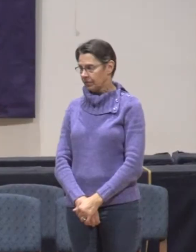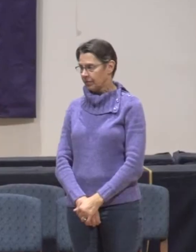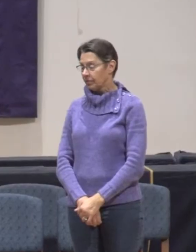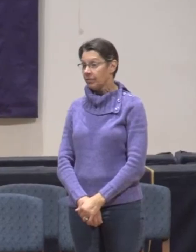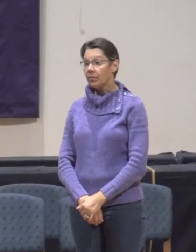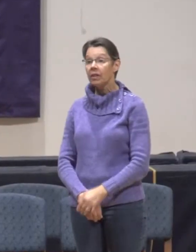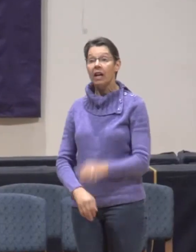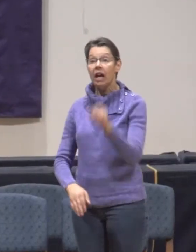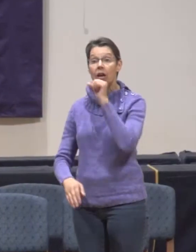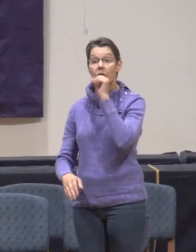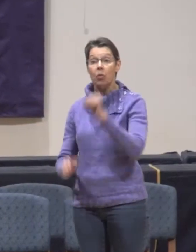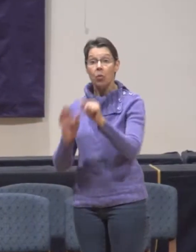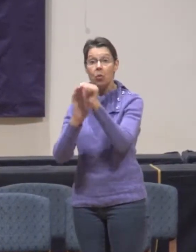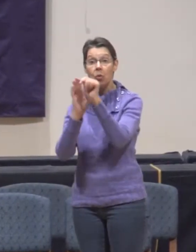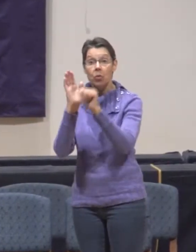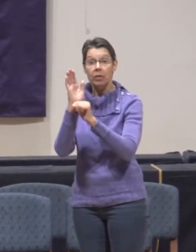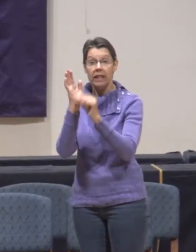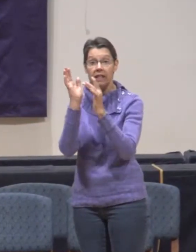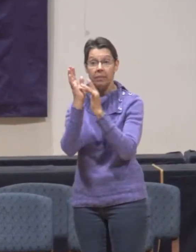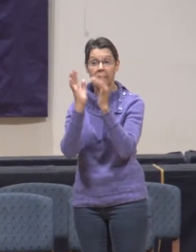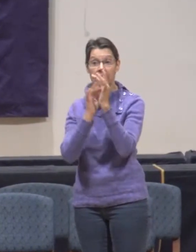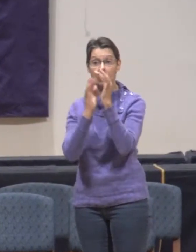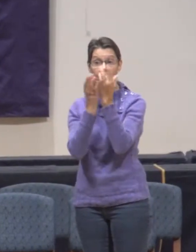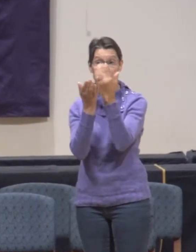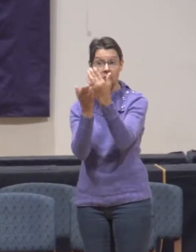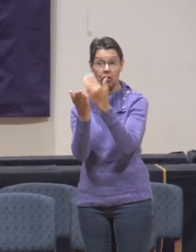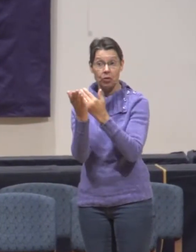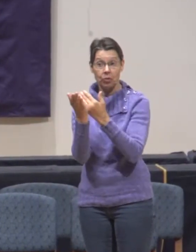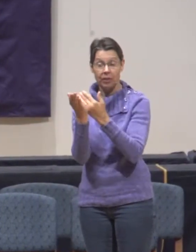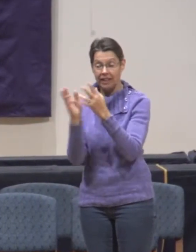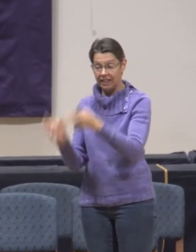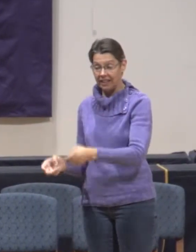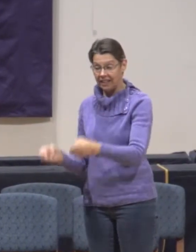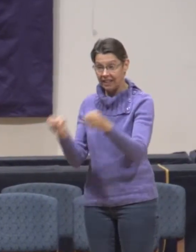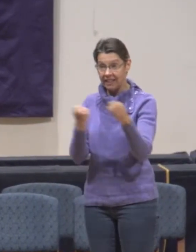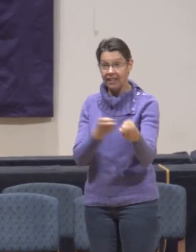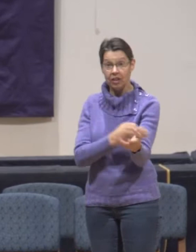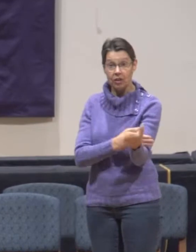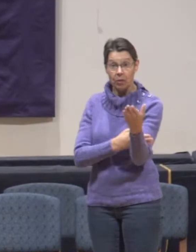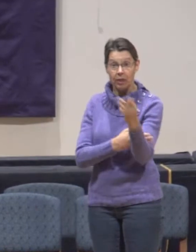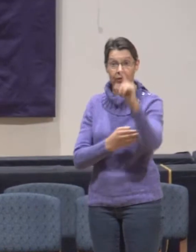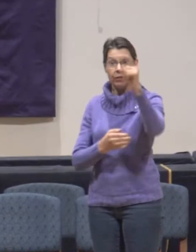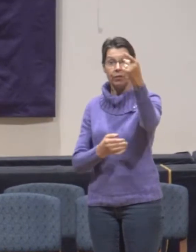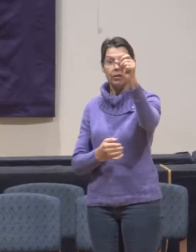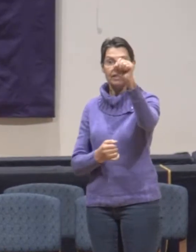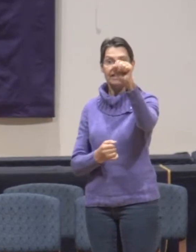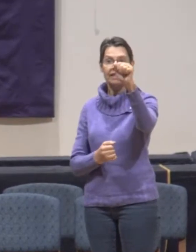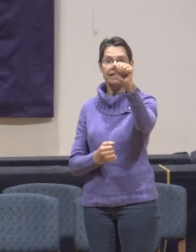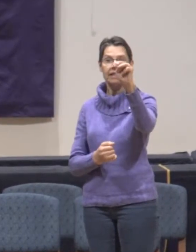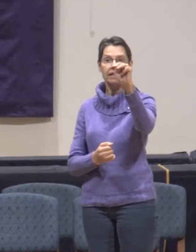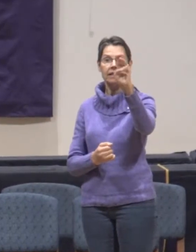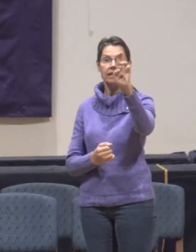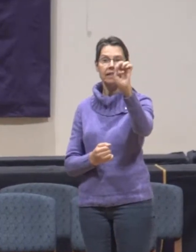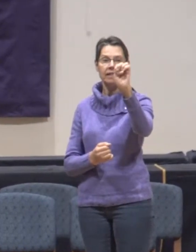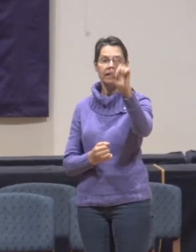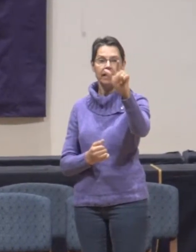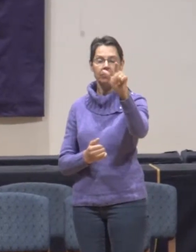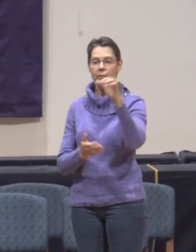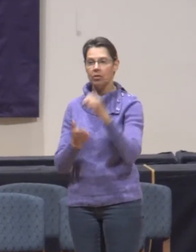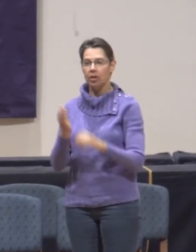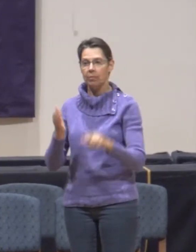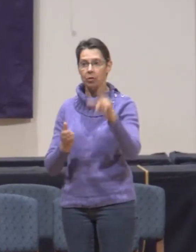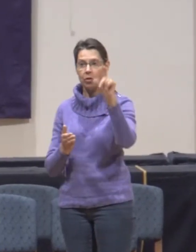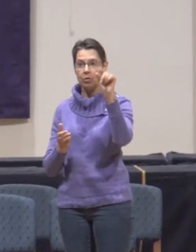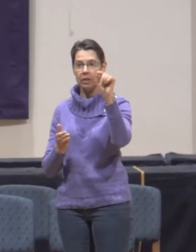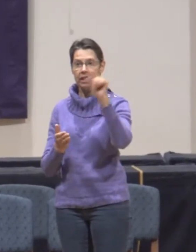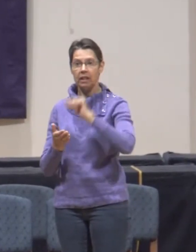Our Old Testament scripture this morning, this reading this morning comes from 1 Samuel 20 verses 12 through 17